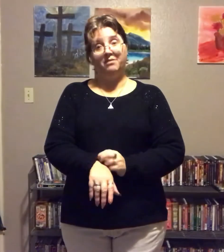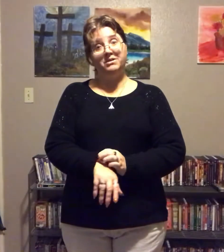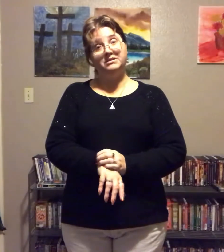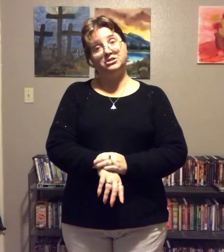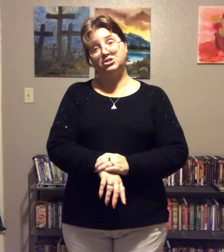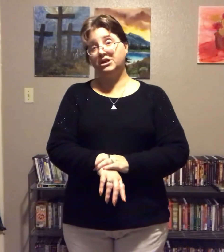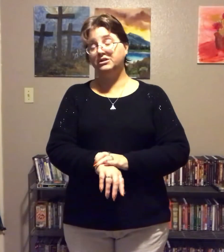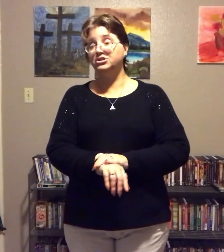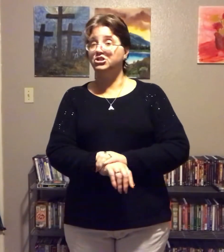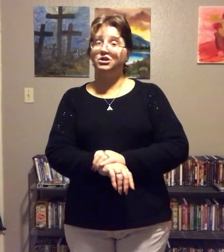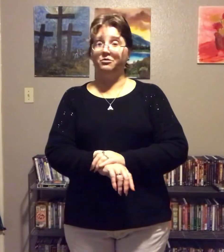I'm in this challenge, too.